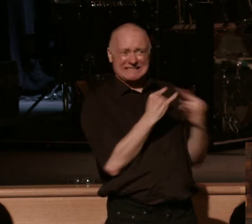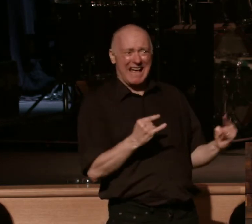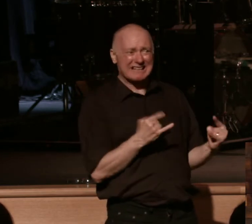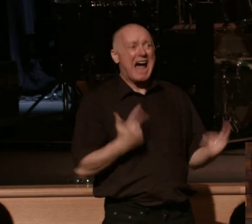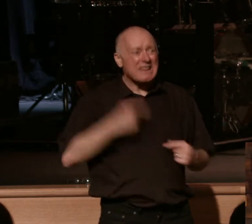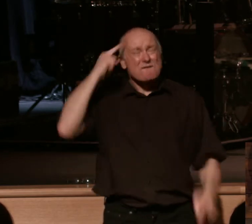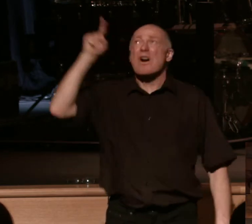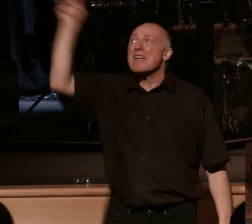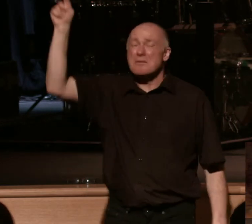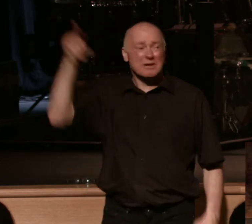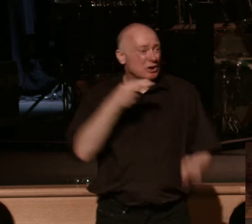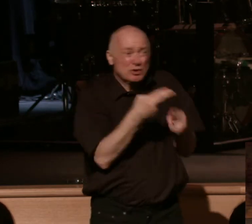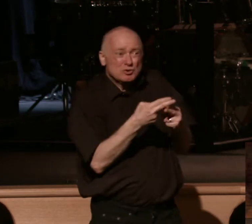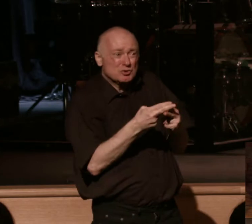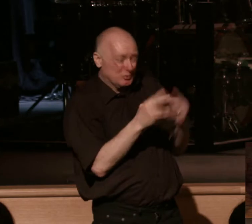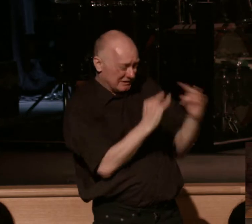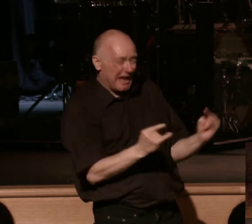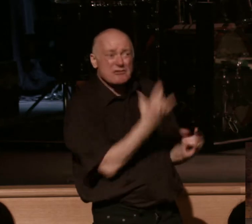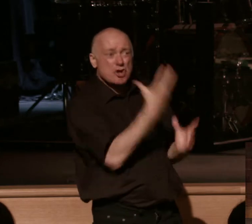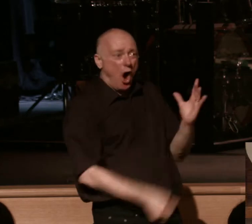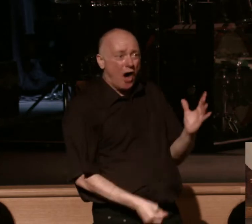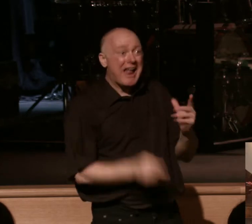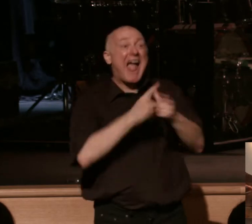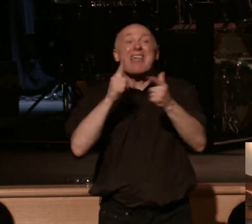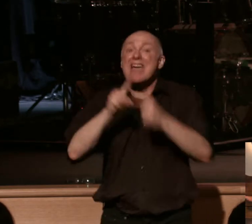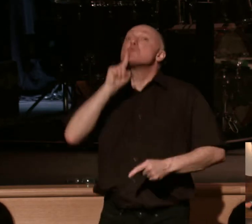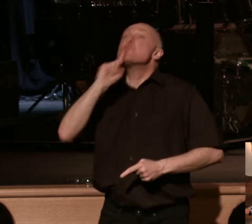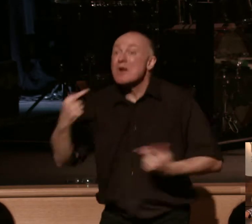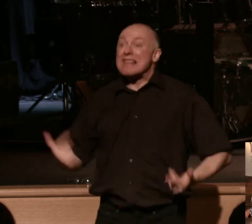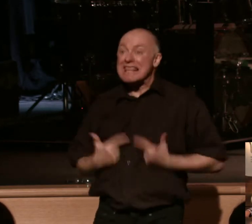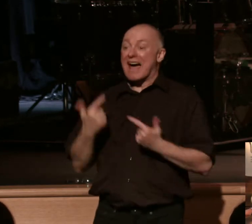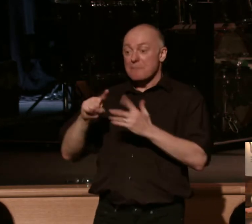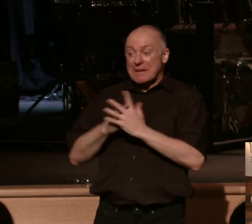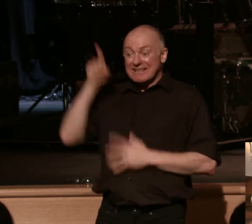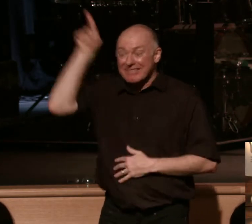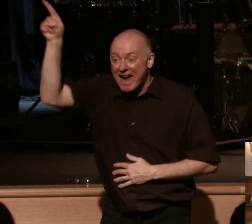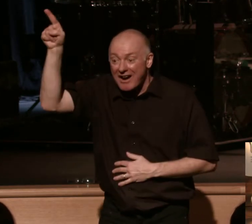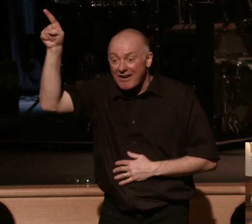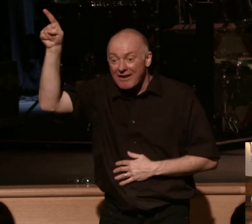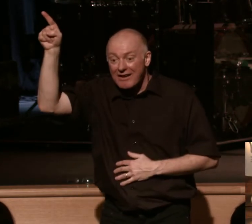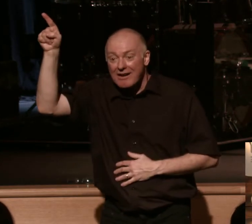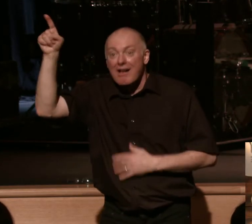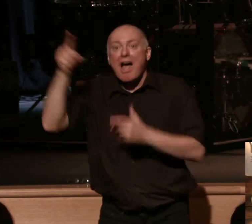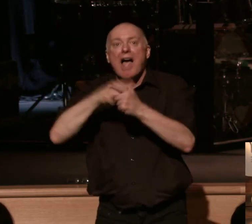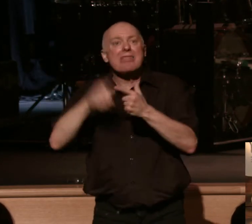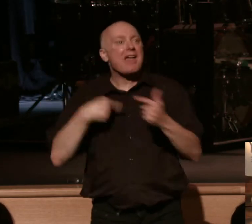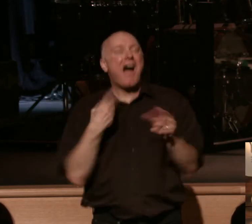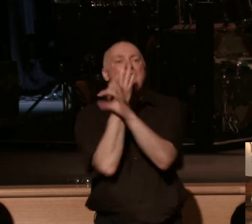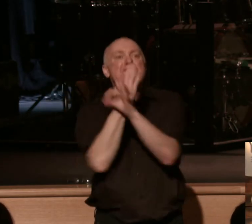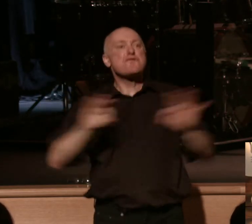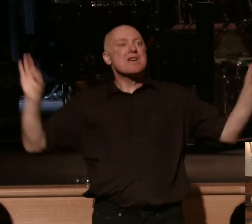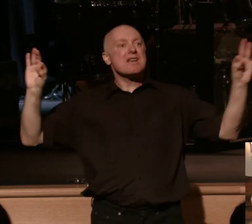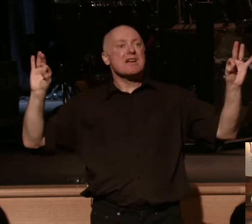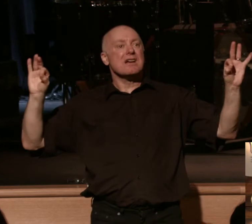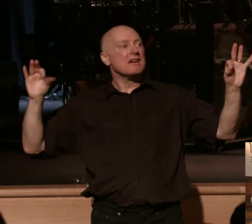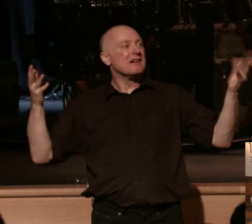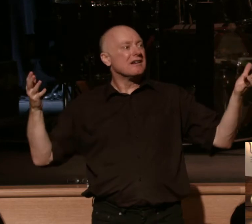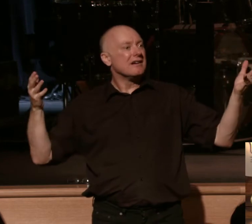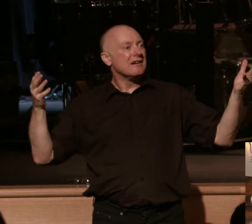that this tent will be gone and one day real life begins and that frees me then to not live for the world and not live for